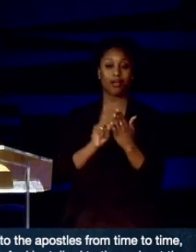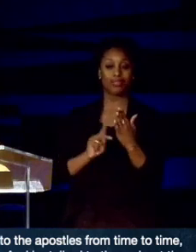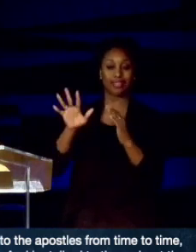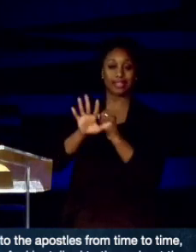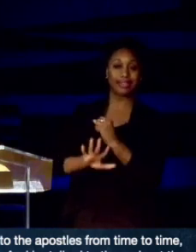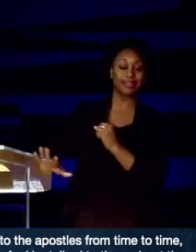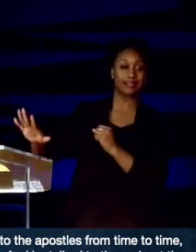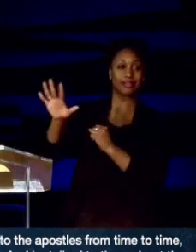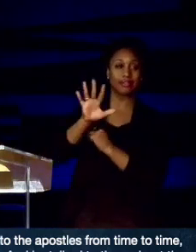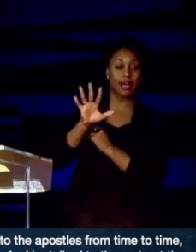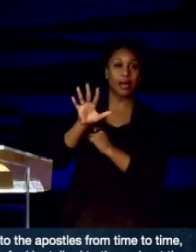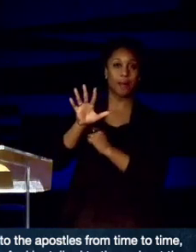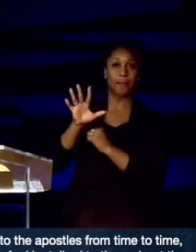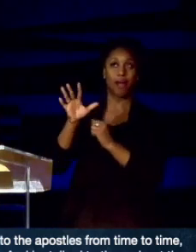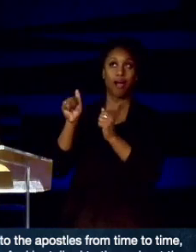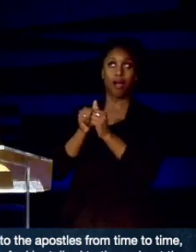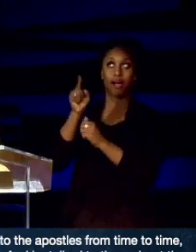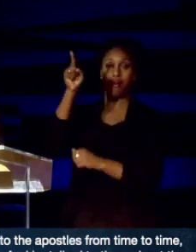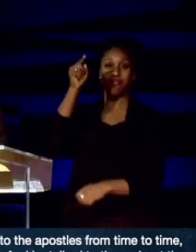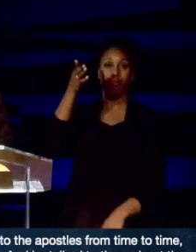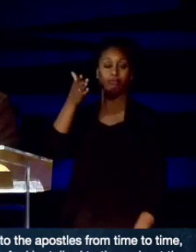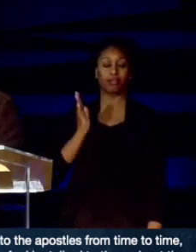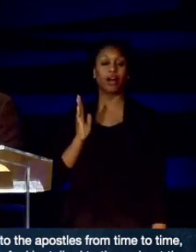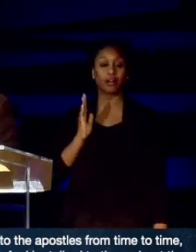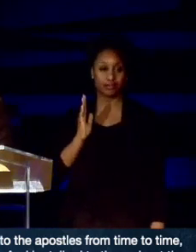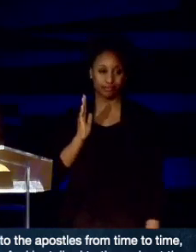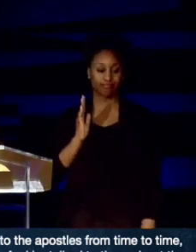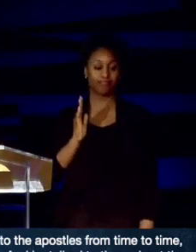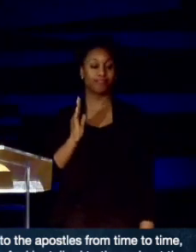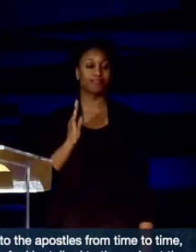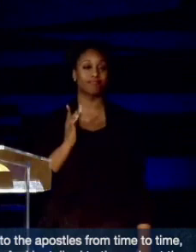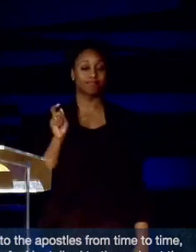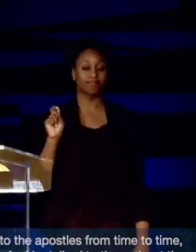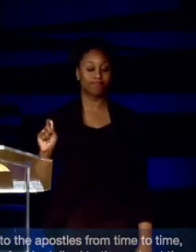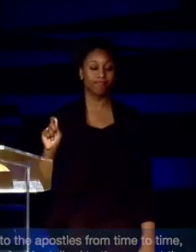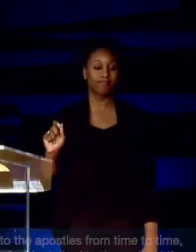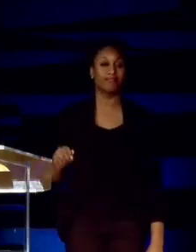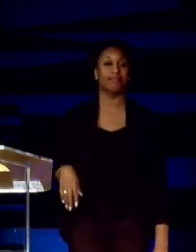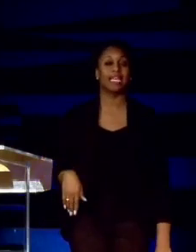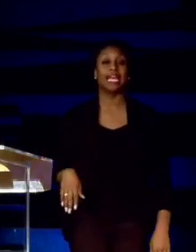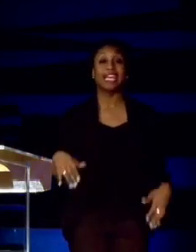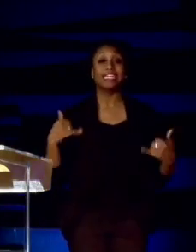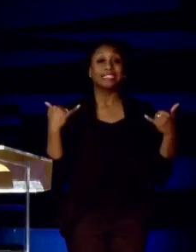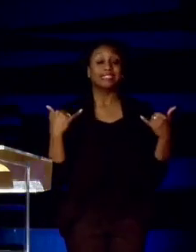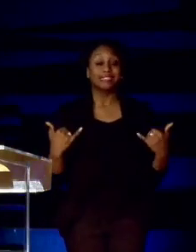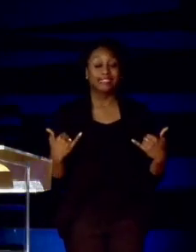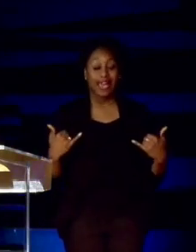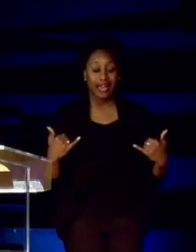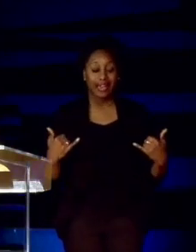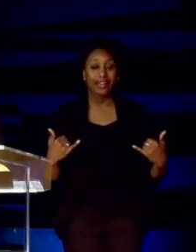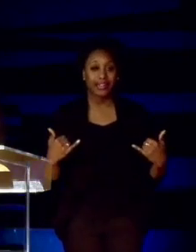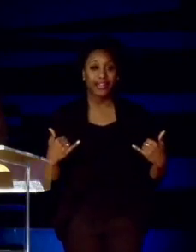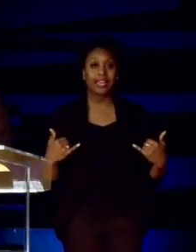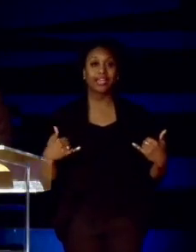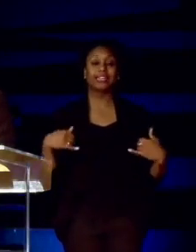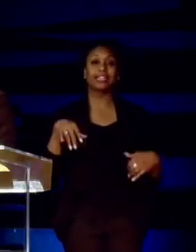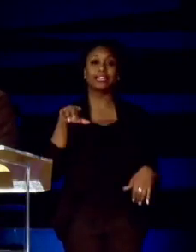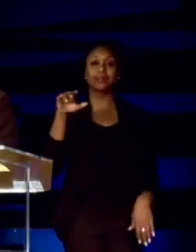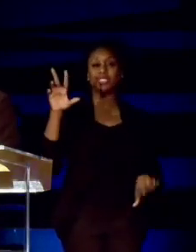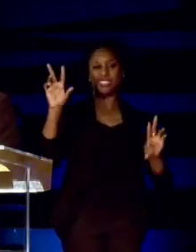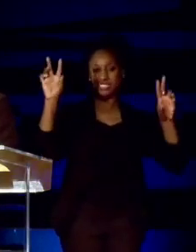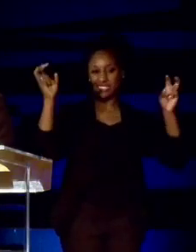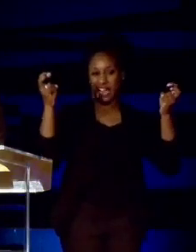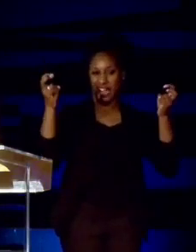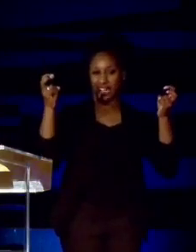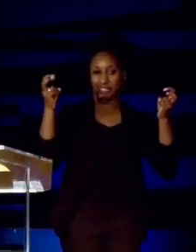of God. This morning, I want to tag this text. If you will pray with me for a couple of